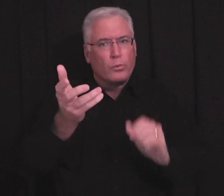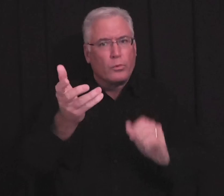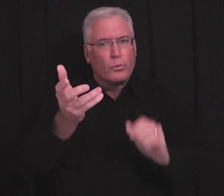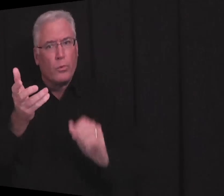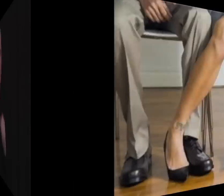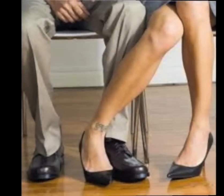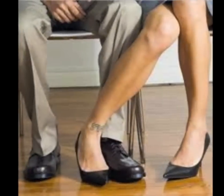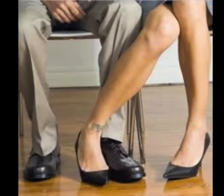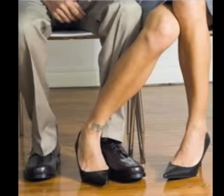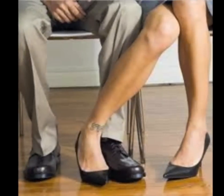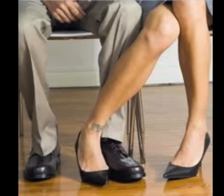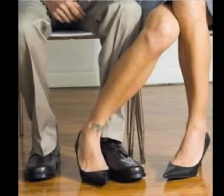activities and for it to be okay.